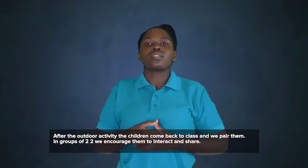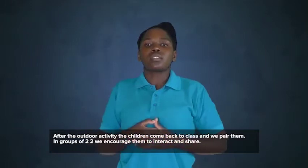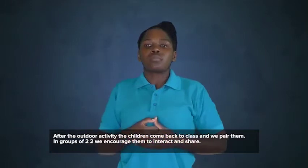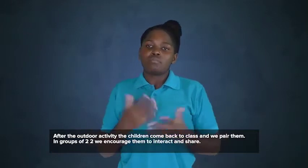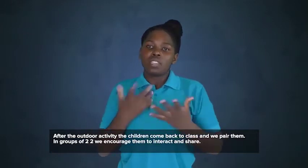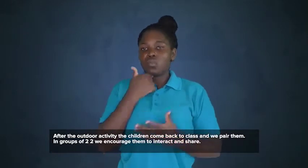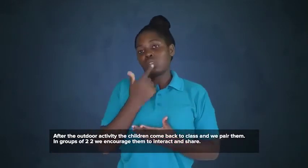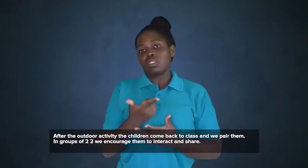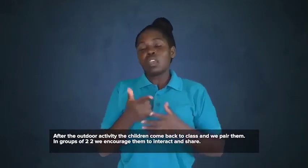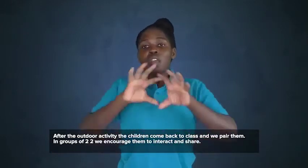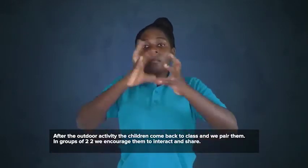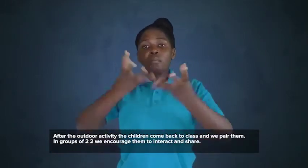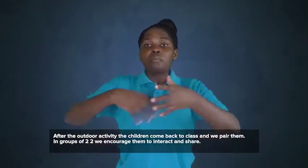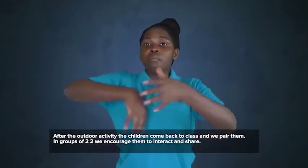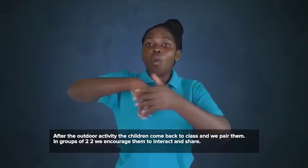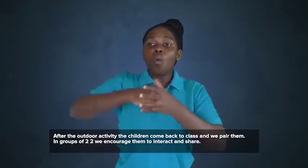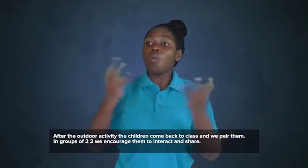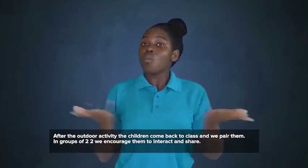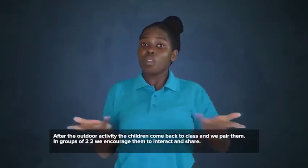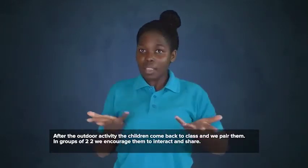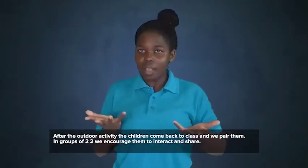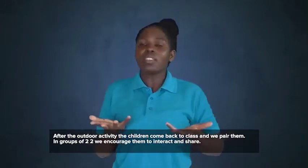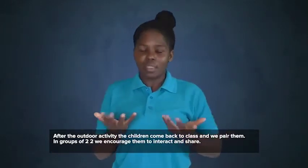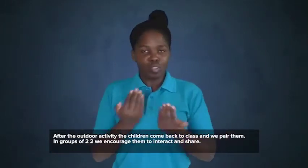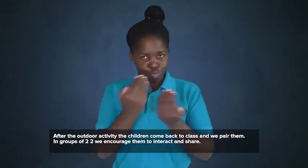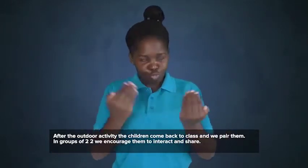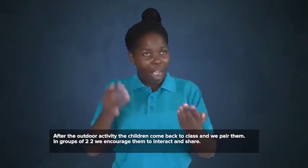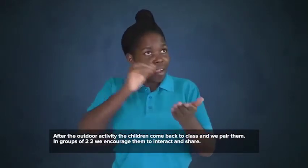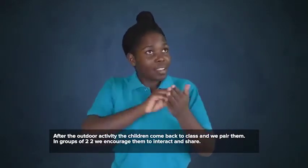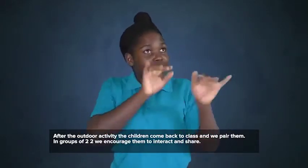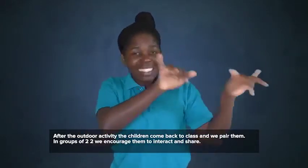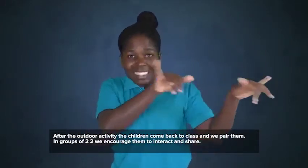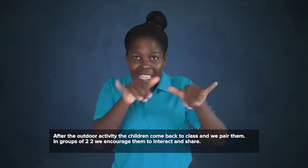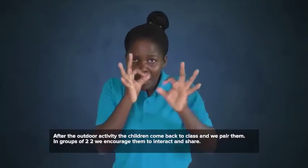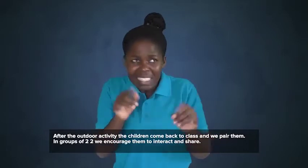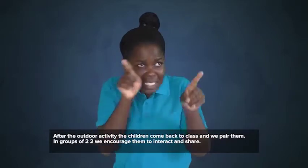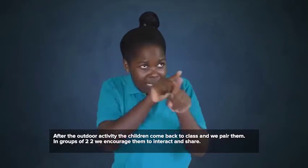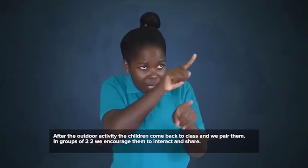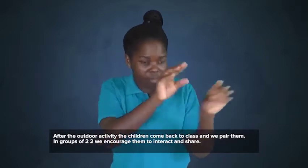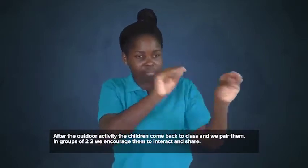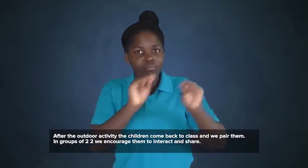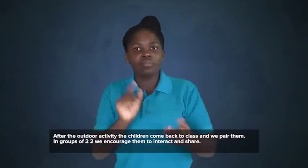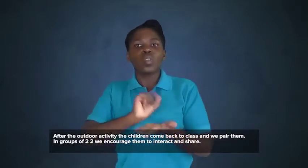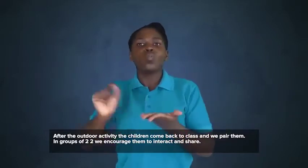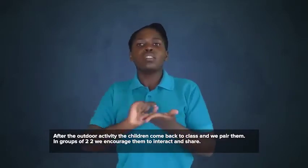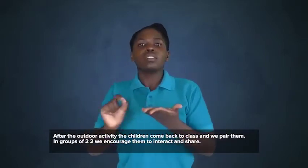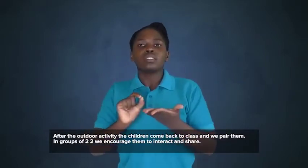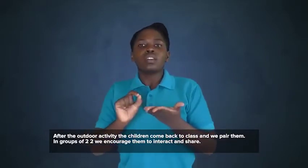for instance, where is the ball? So the children will relate whatever happened outside to the classroom and then write